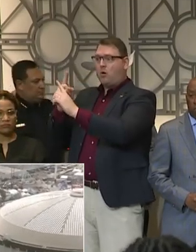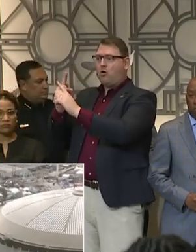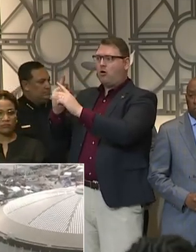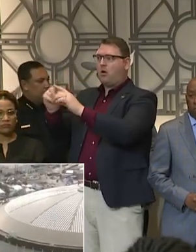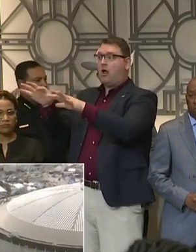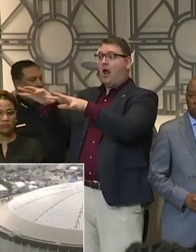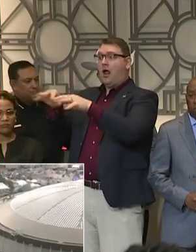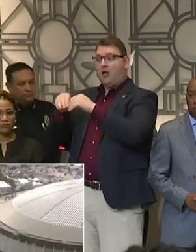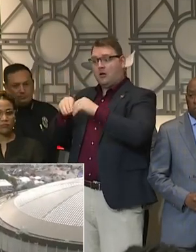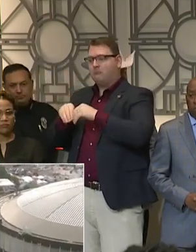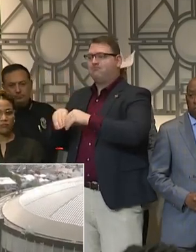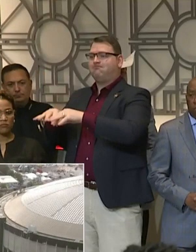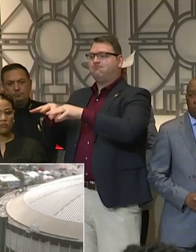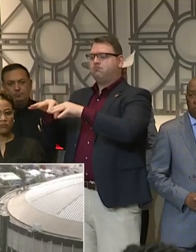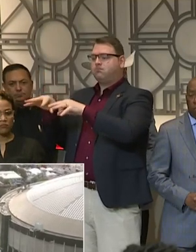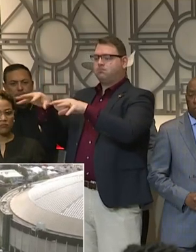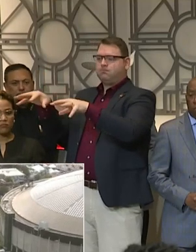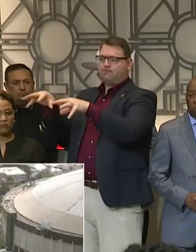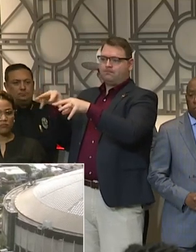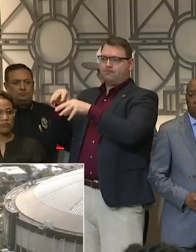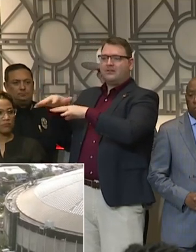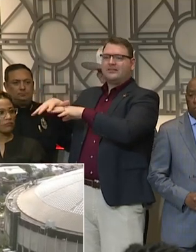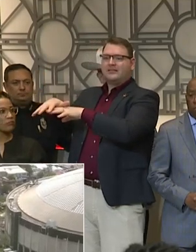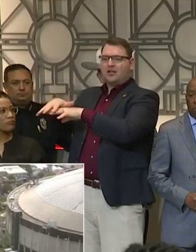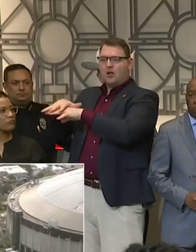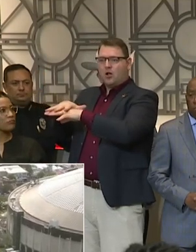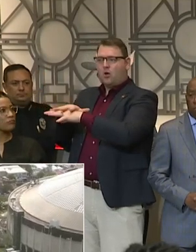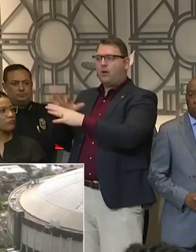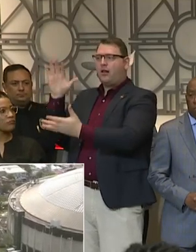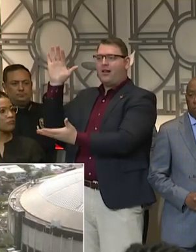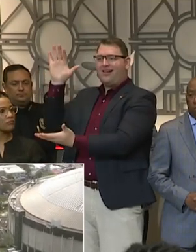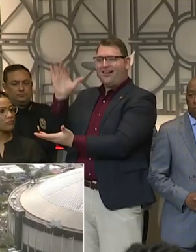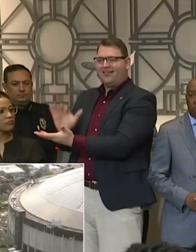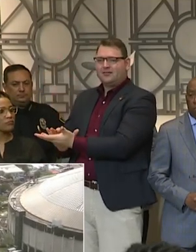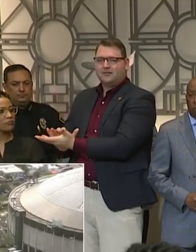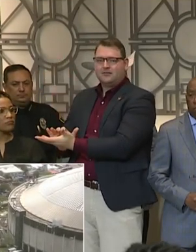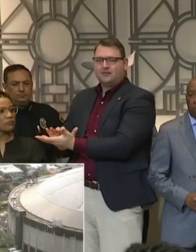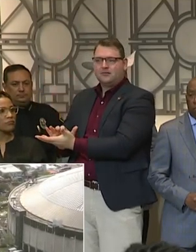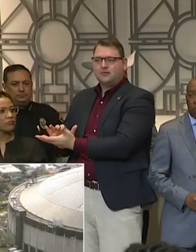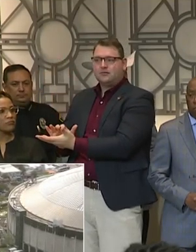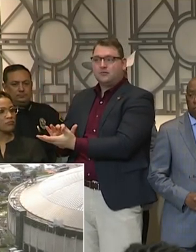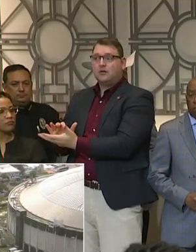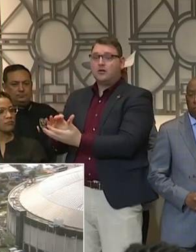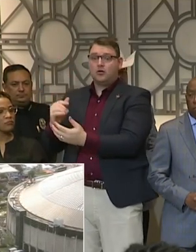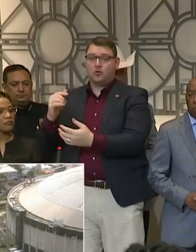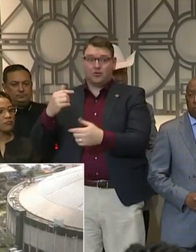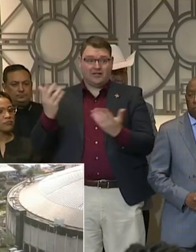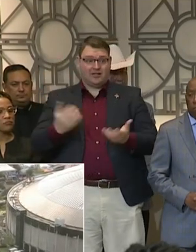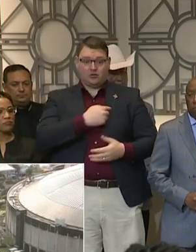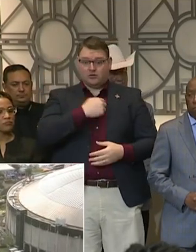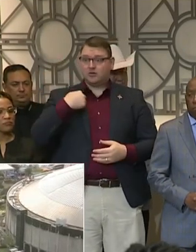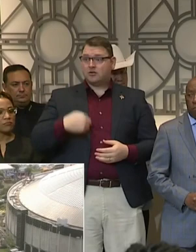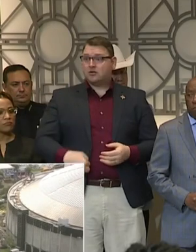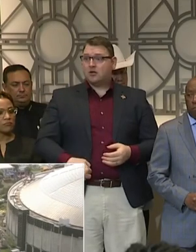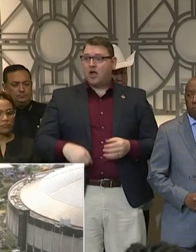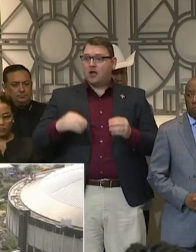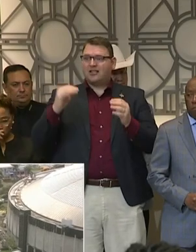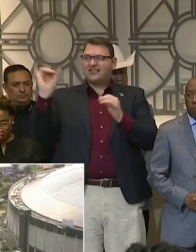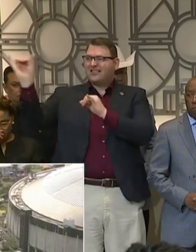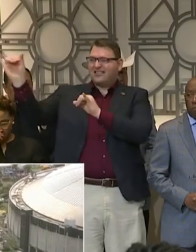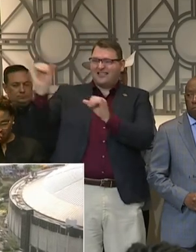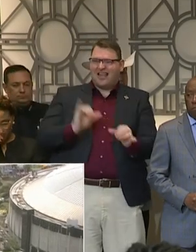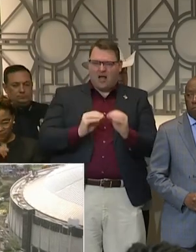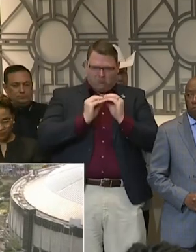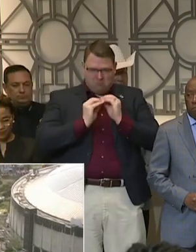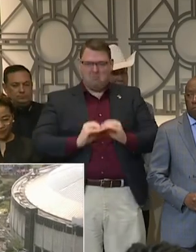And the option is to not do these things, in which case we would certainly expect to have a Wuhan situation. That is not acceptable. So as painful as these things